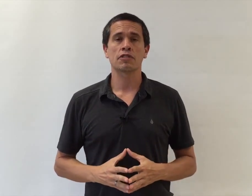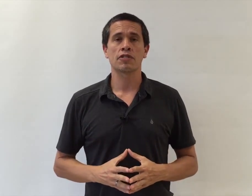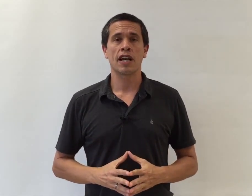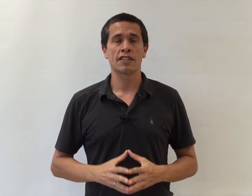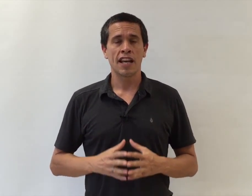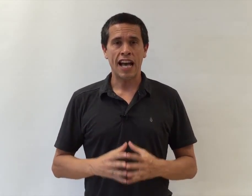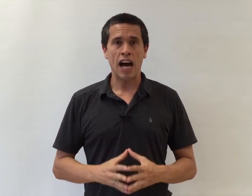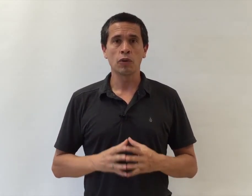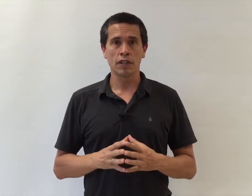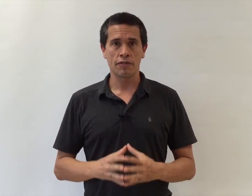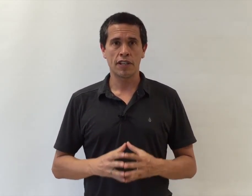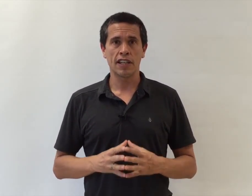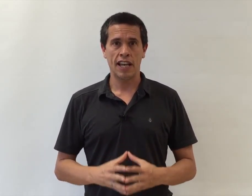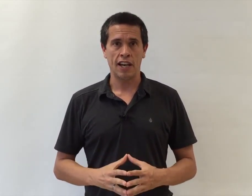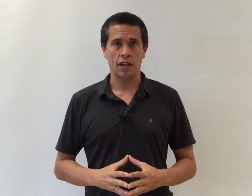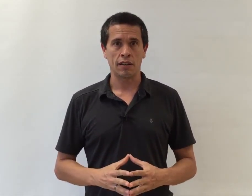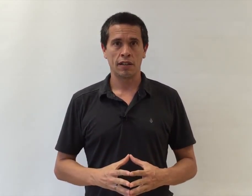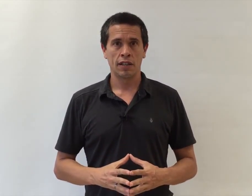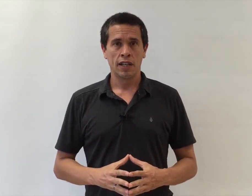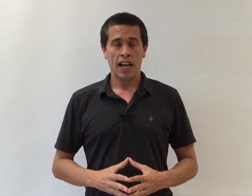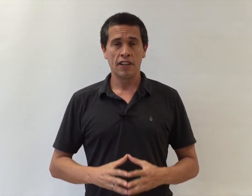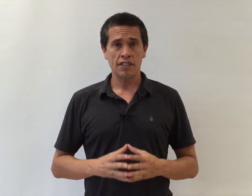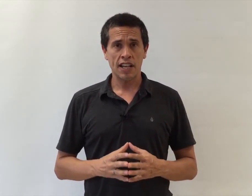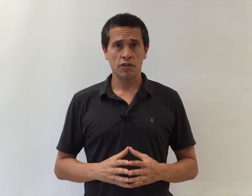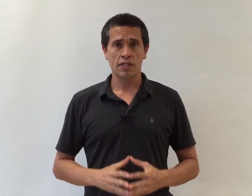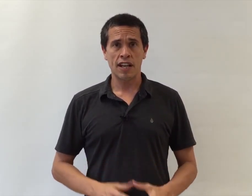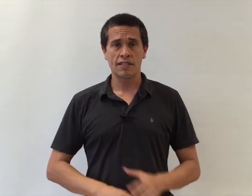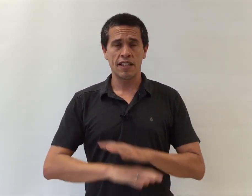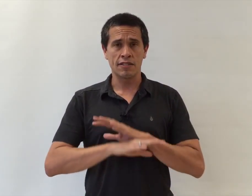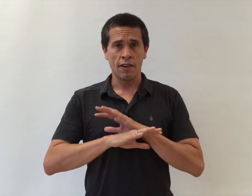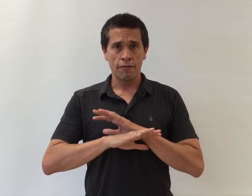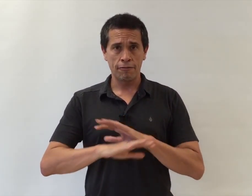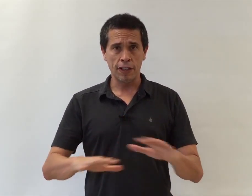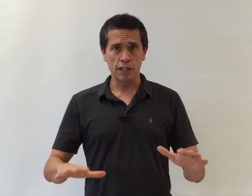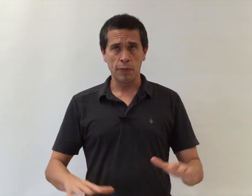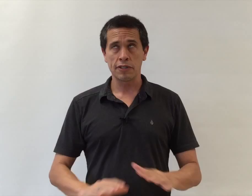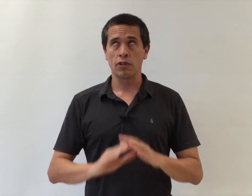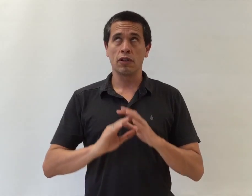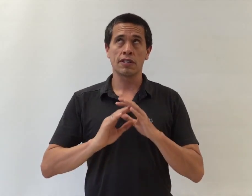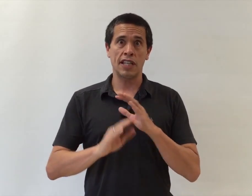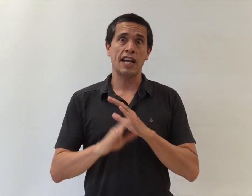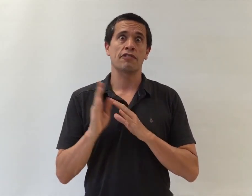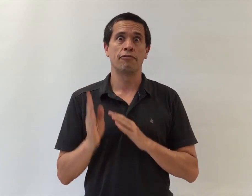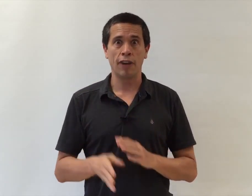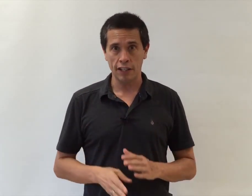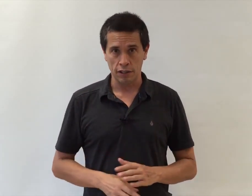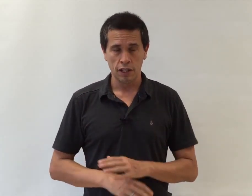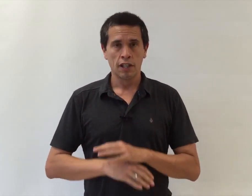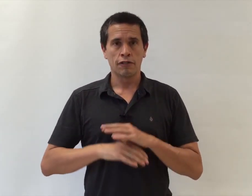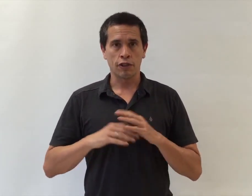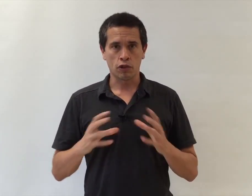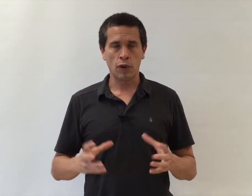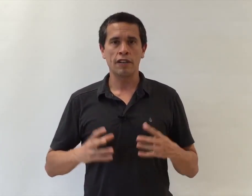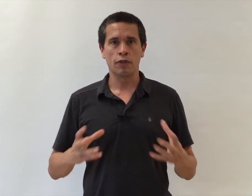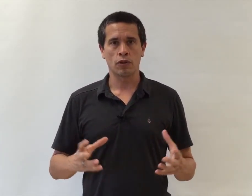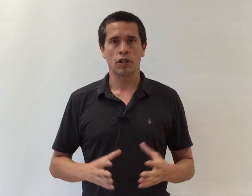exercise, Out of Thin Air. And this exercise is fundamental slash vital for great vocal